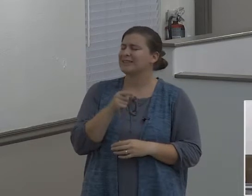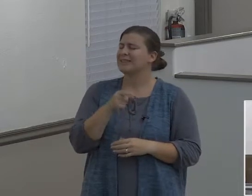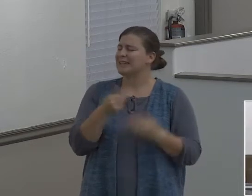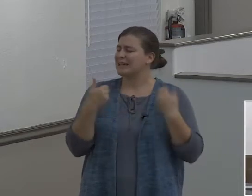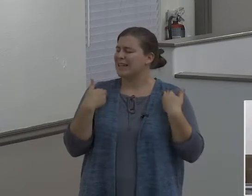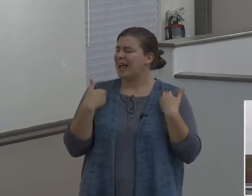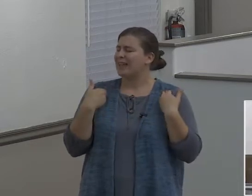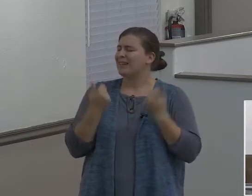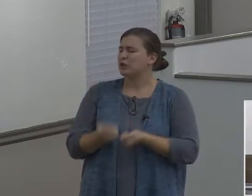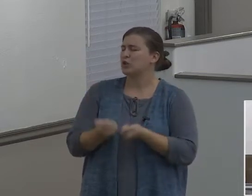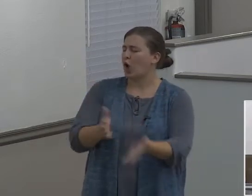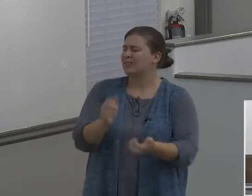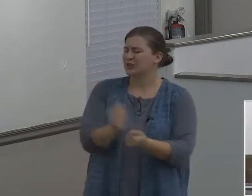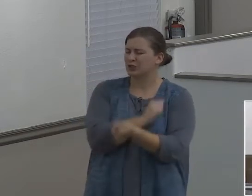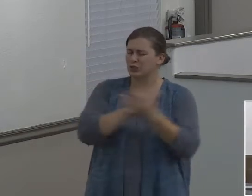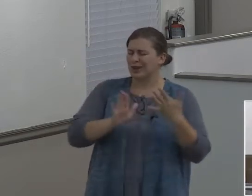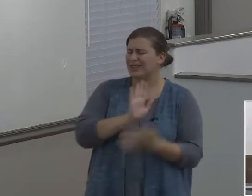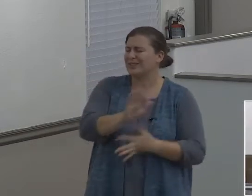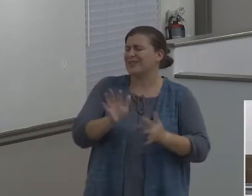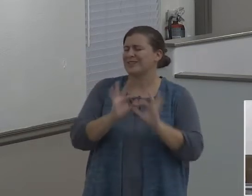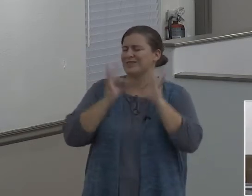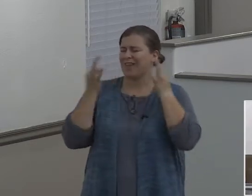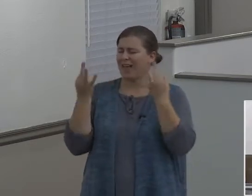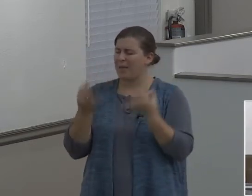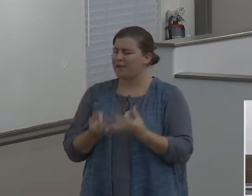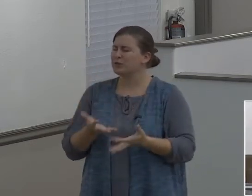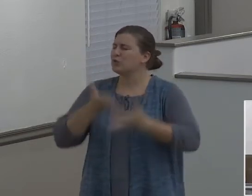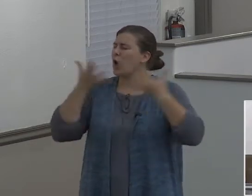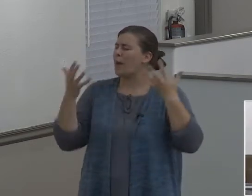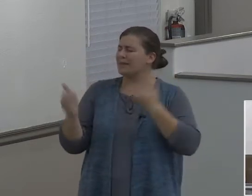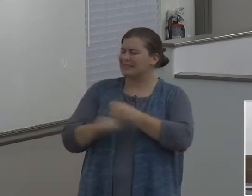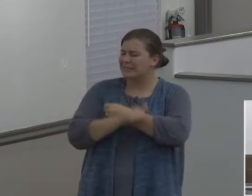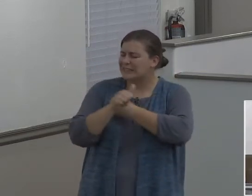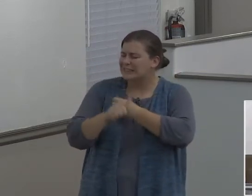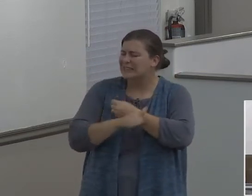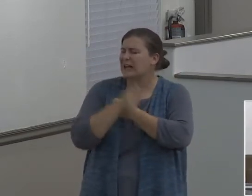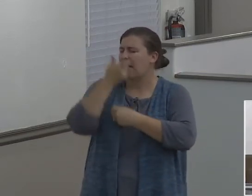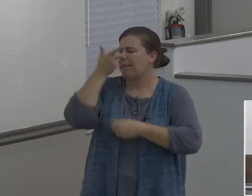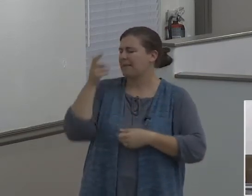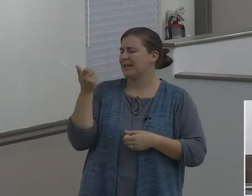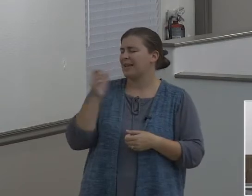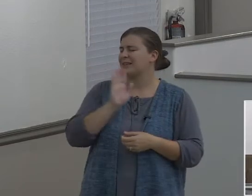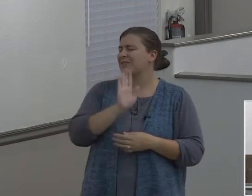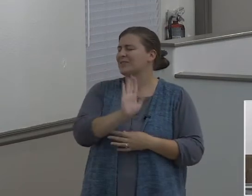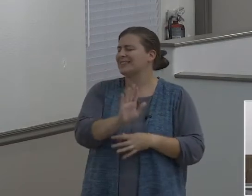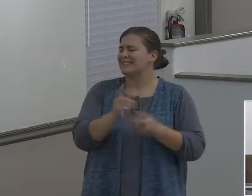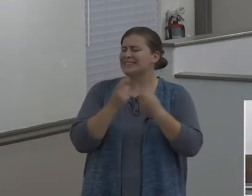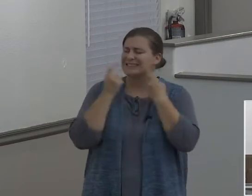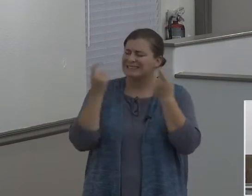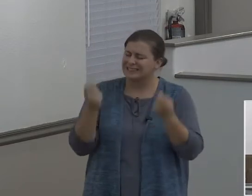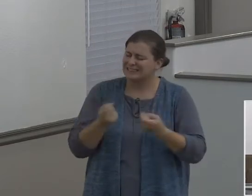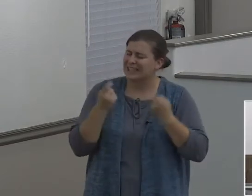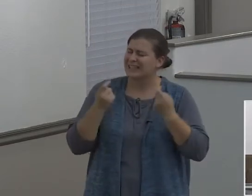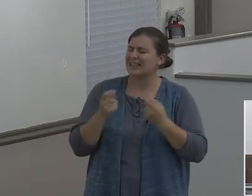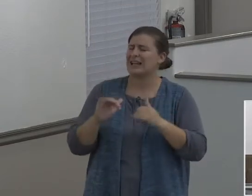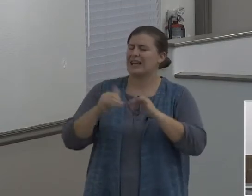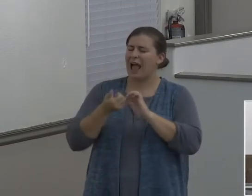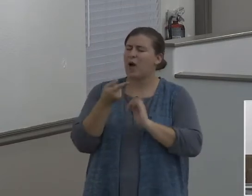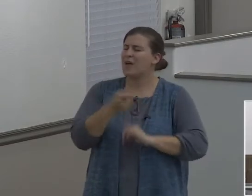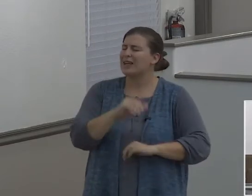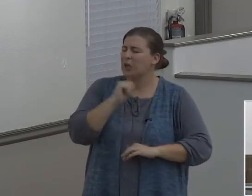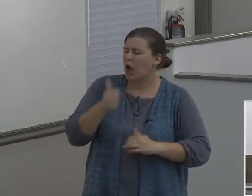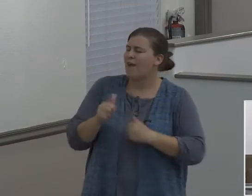damage done by the fact that, by the way he did not live for you. So Lord,